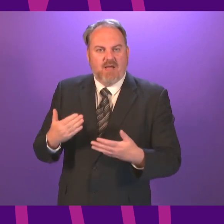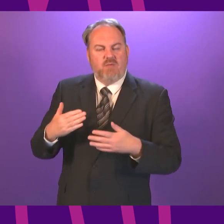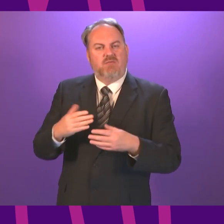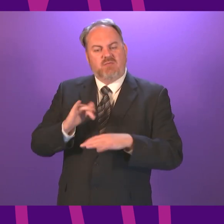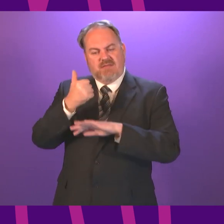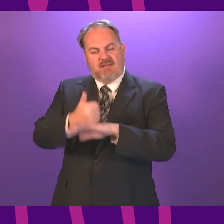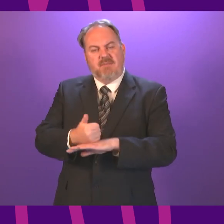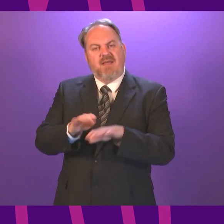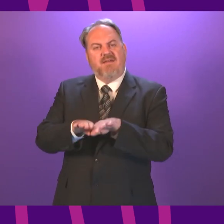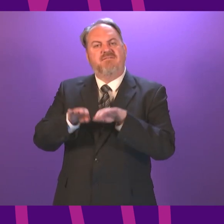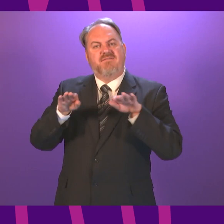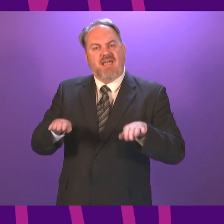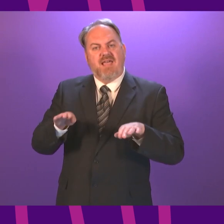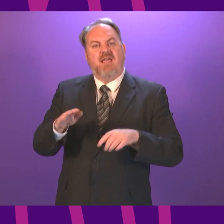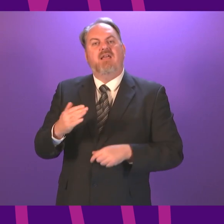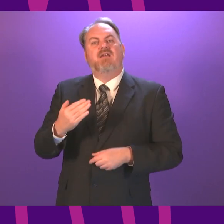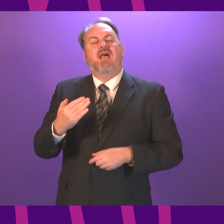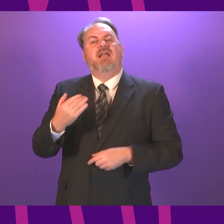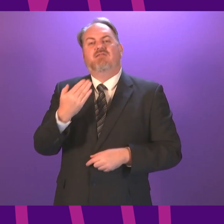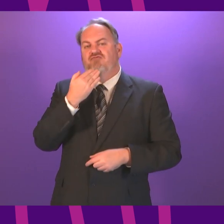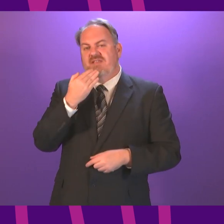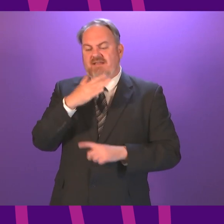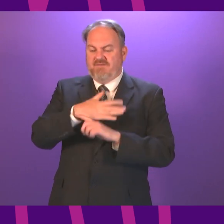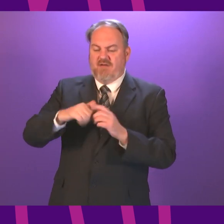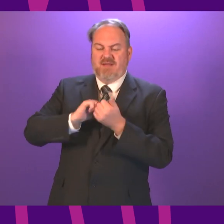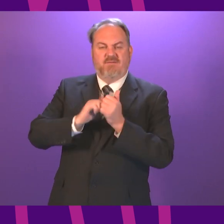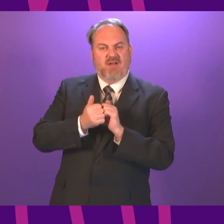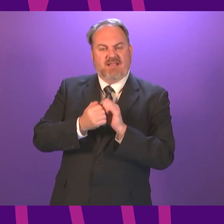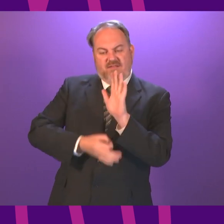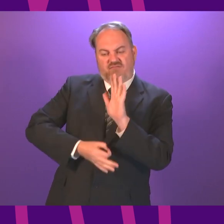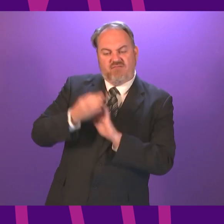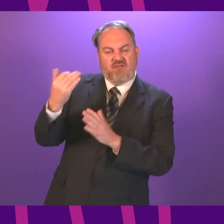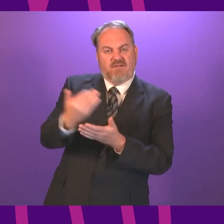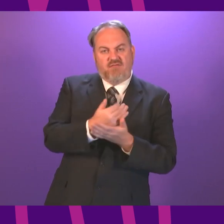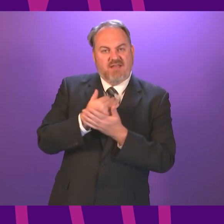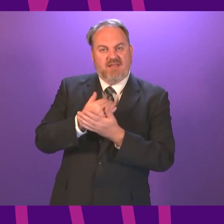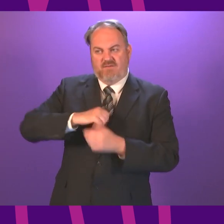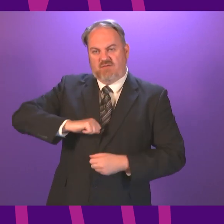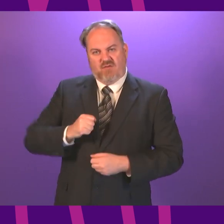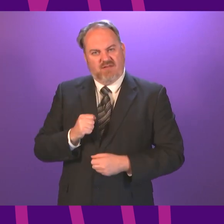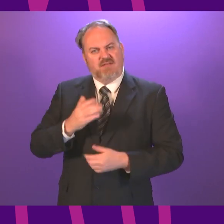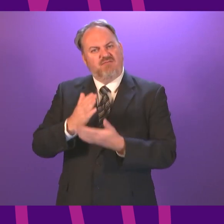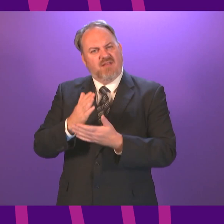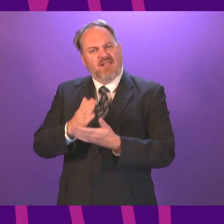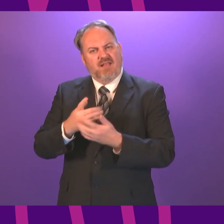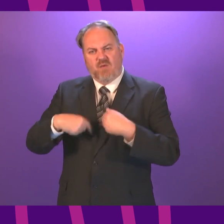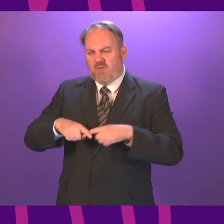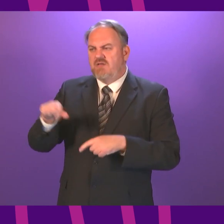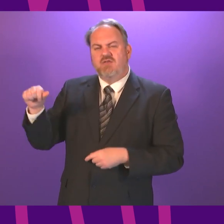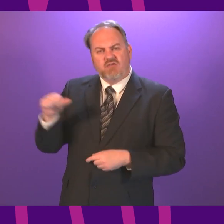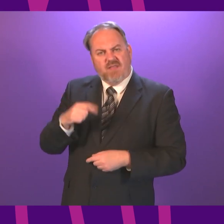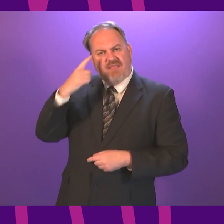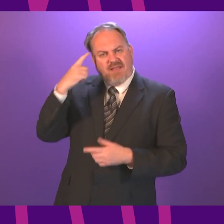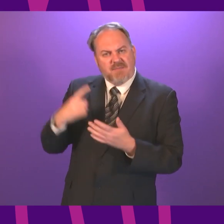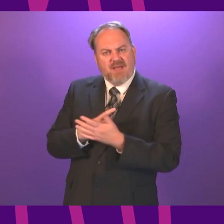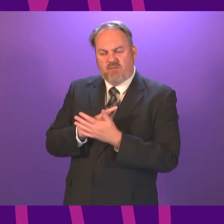for Scotland I look forward to our talks progressing We need to roll up our sleeves and practice the grown-up politics of negotiation,